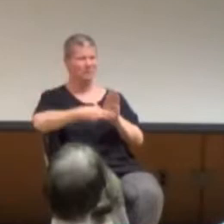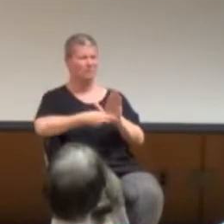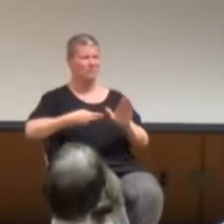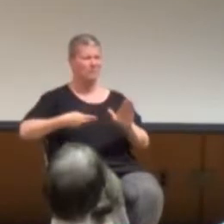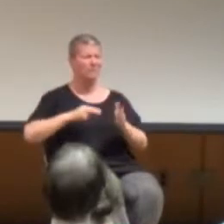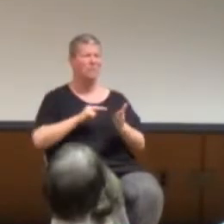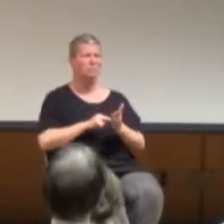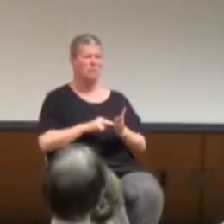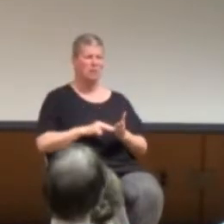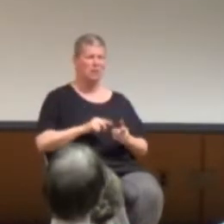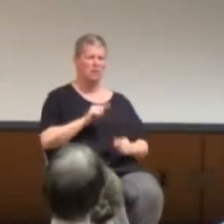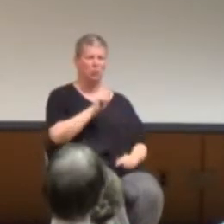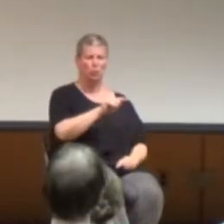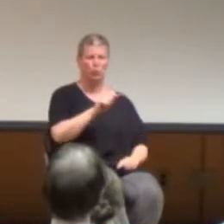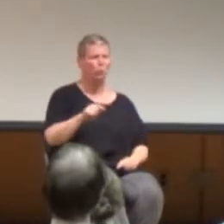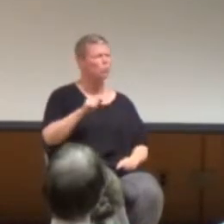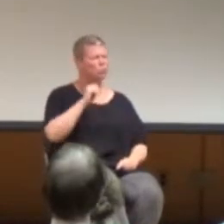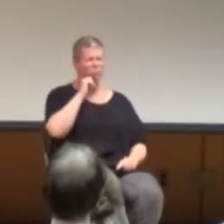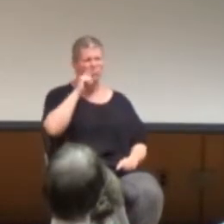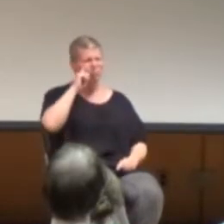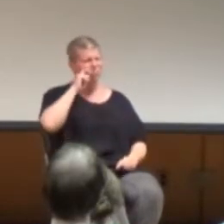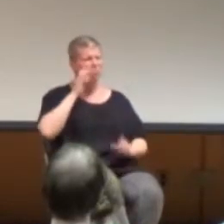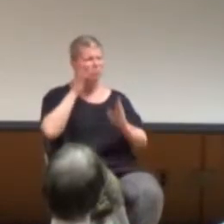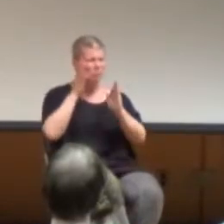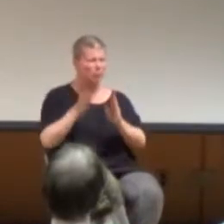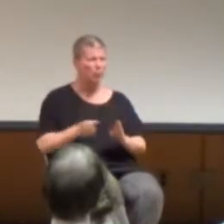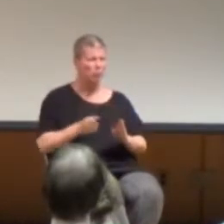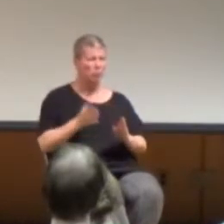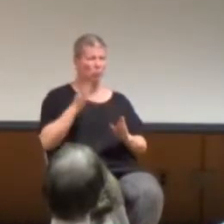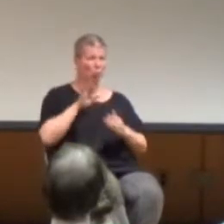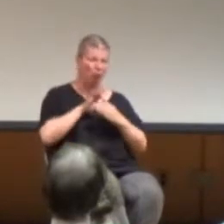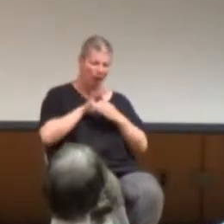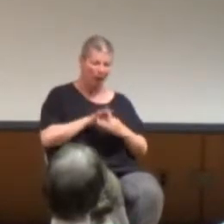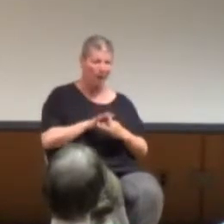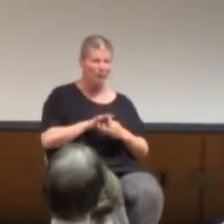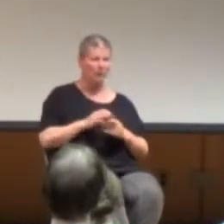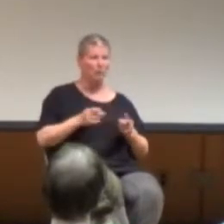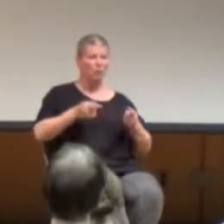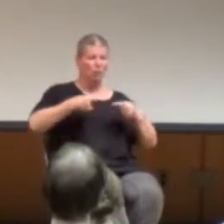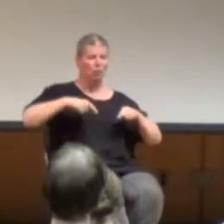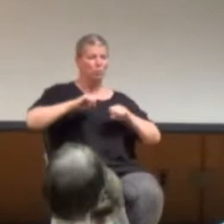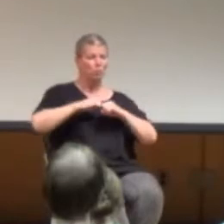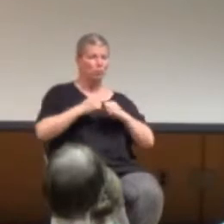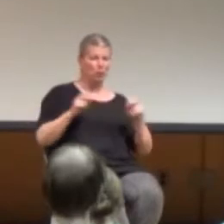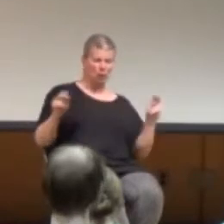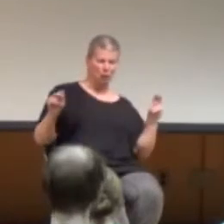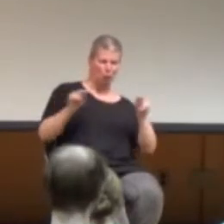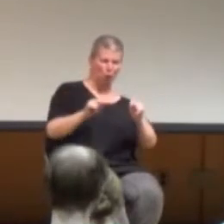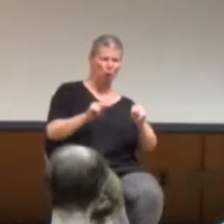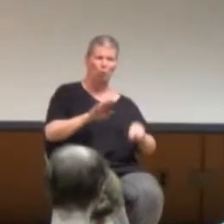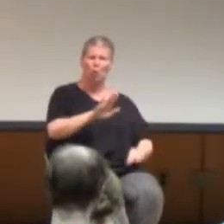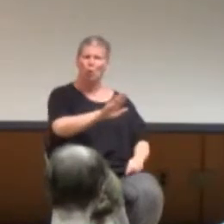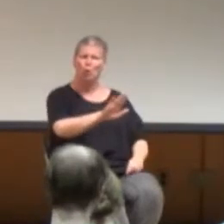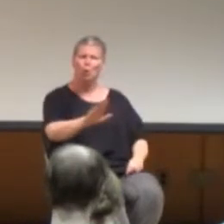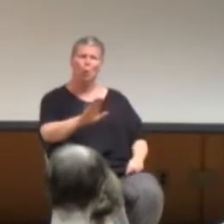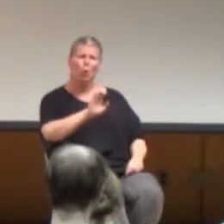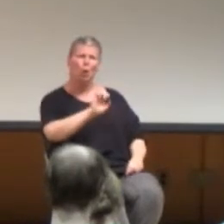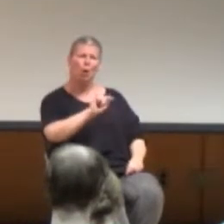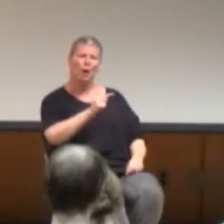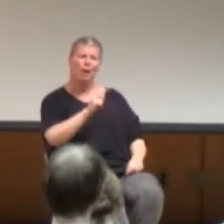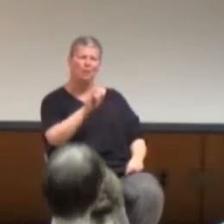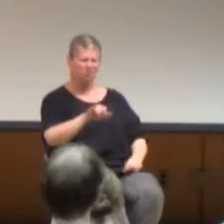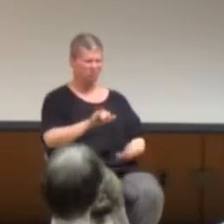everything about them applying to their ethnicity in the context of sexuality makes it more complicated to be